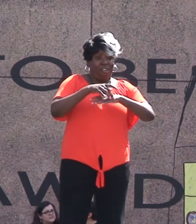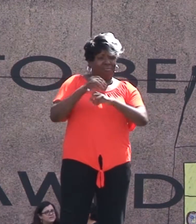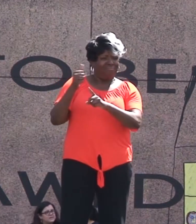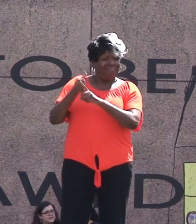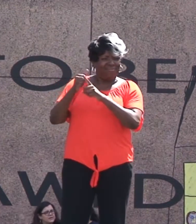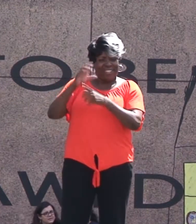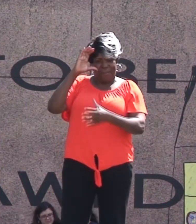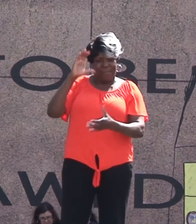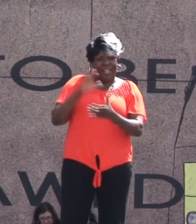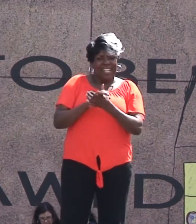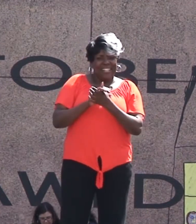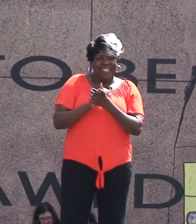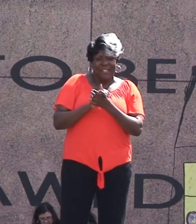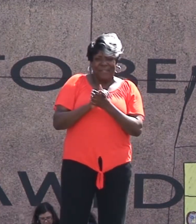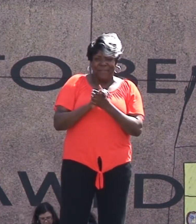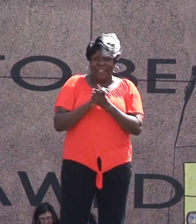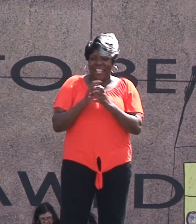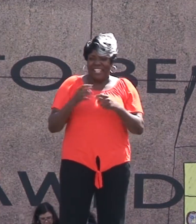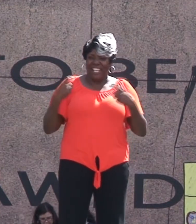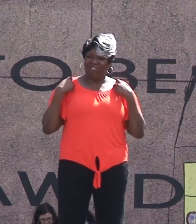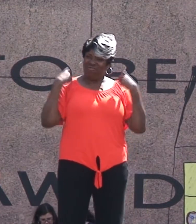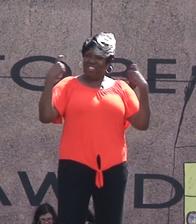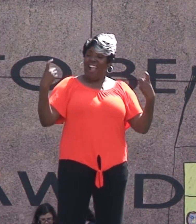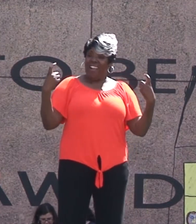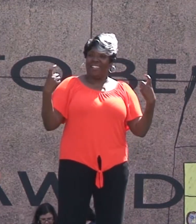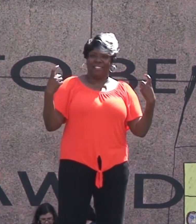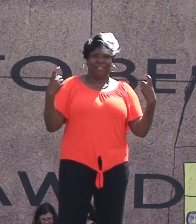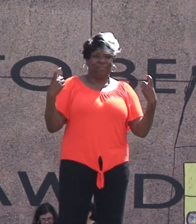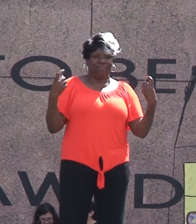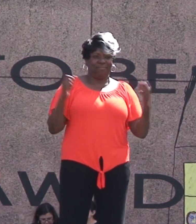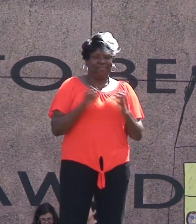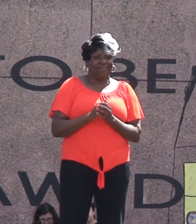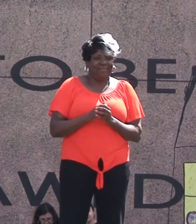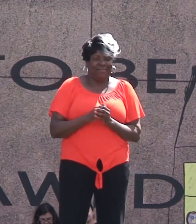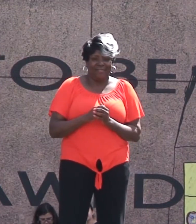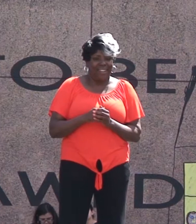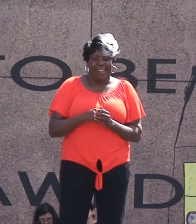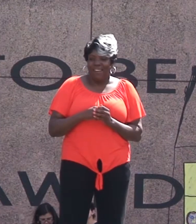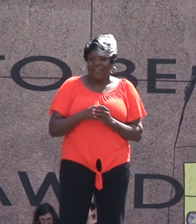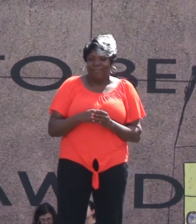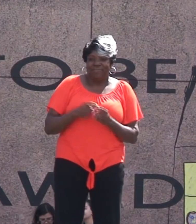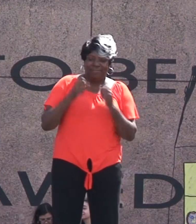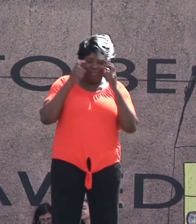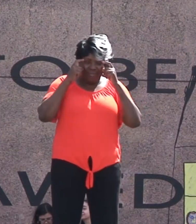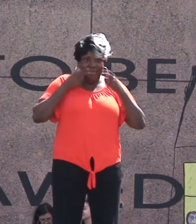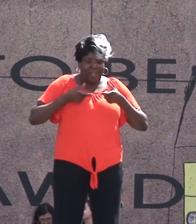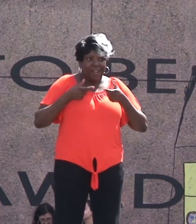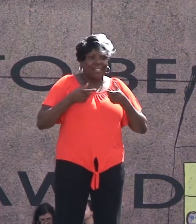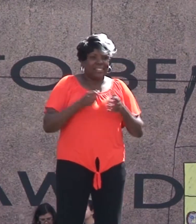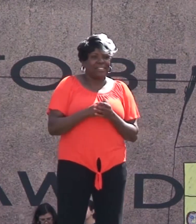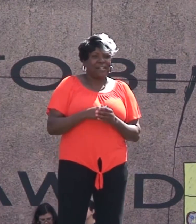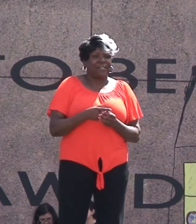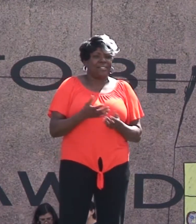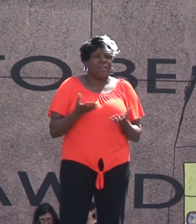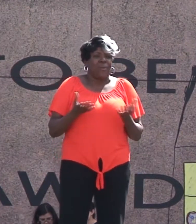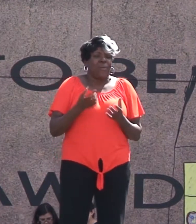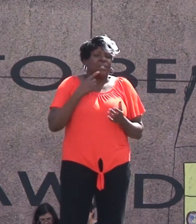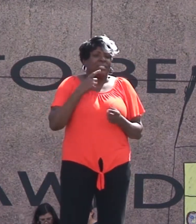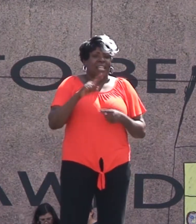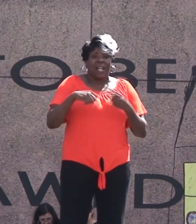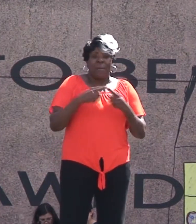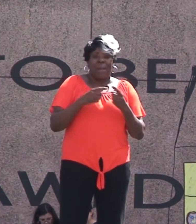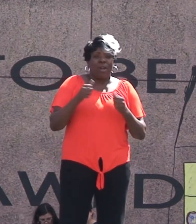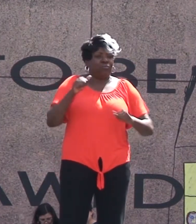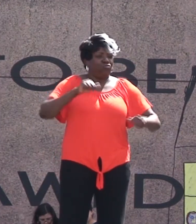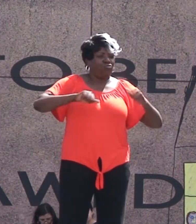It's shocking But seriously I really do love those words And I love it because of what it says about science That science is a